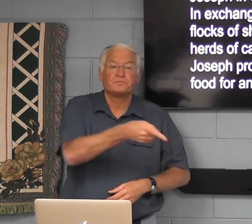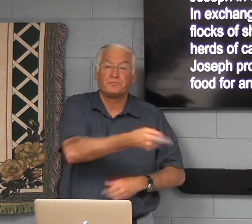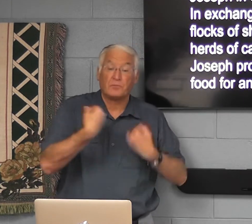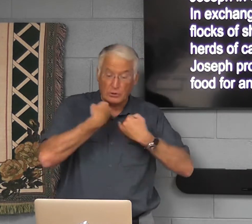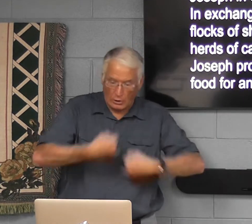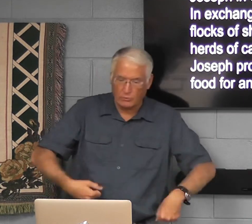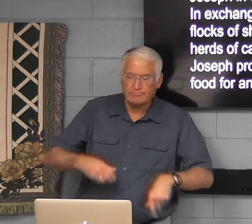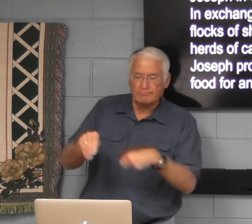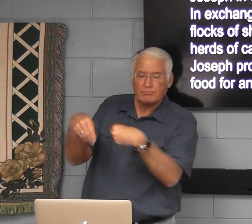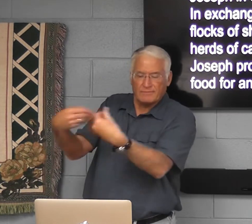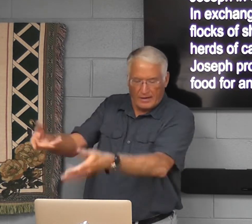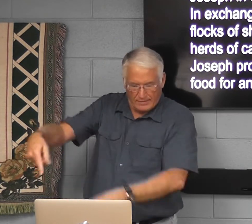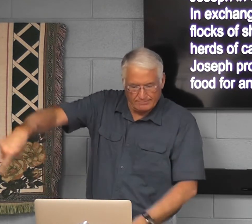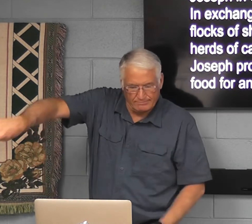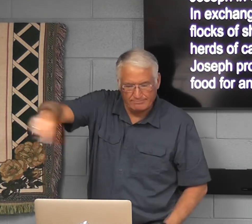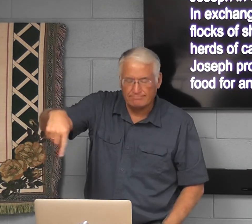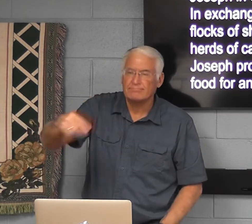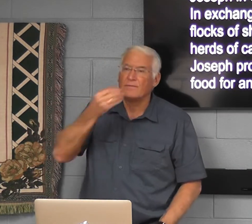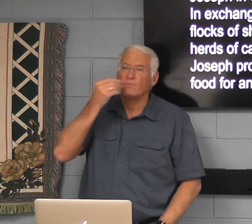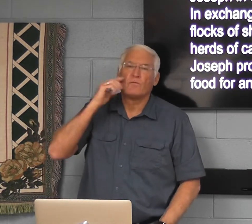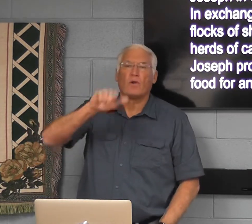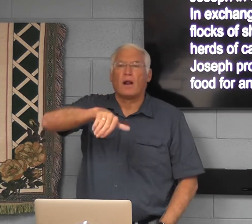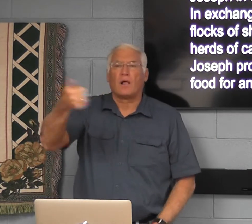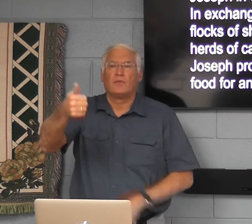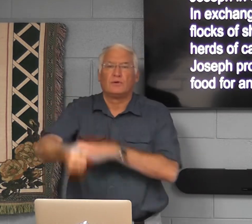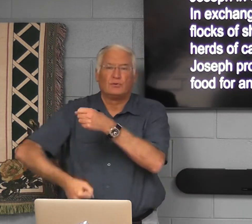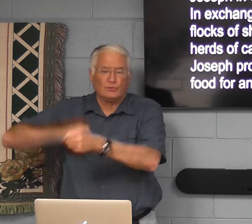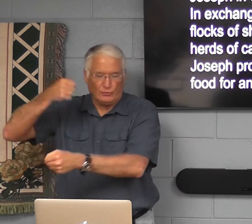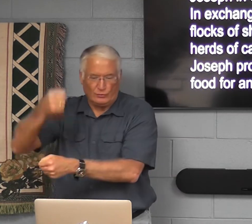Joseph provided them food for another year.